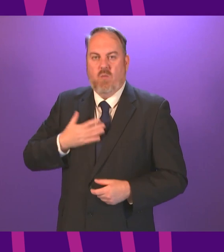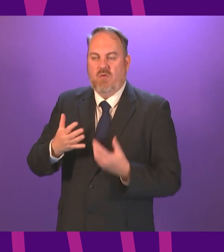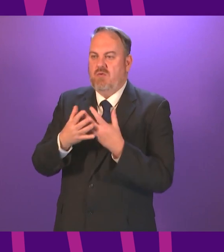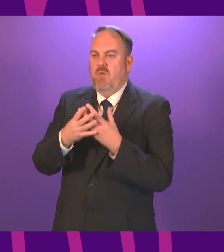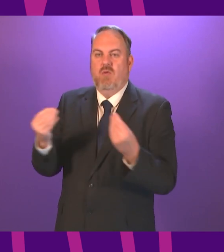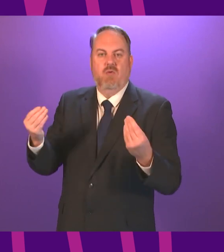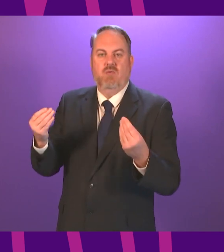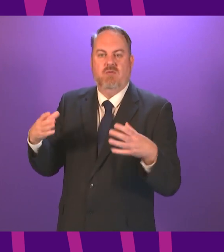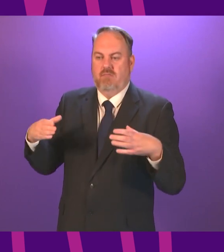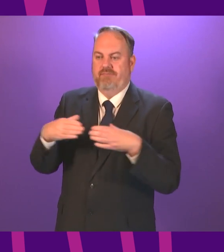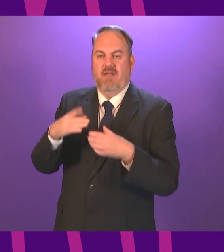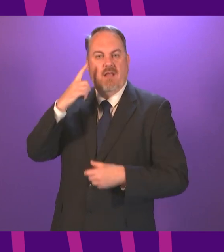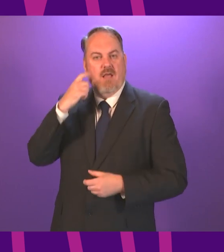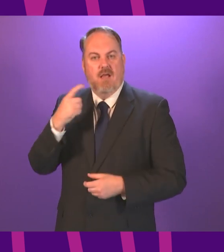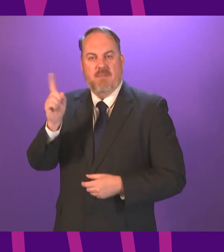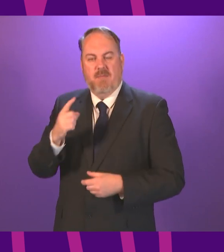with young people missing out